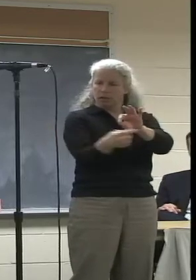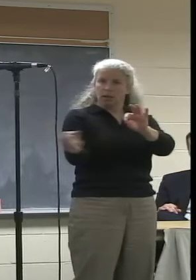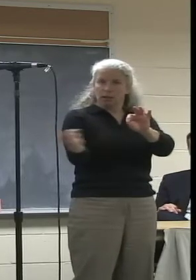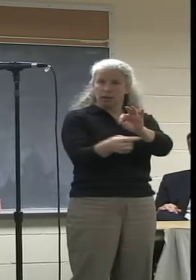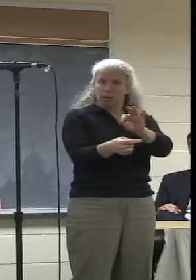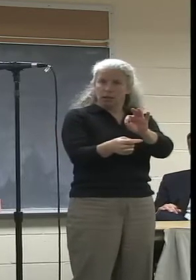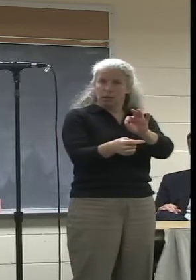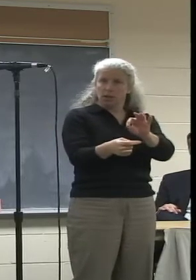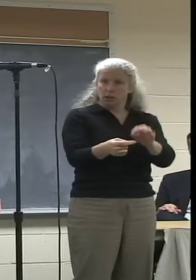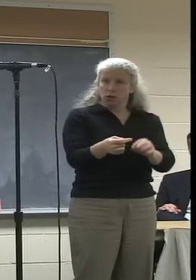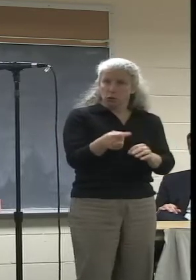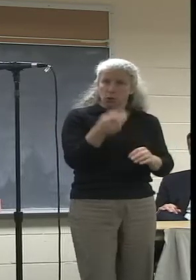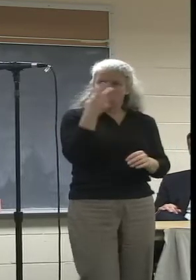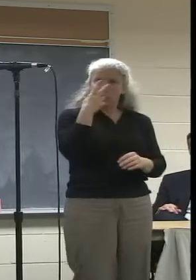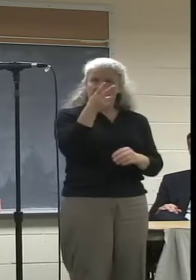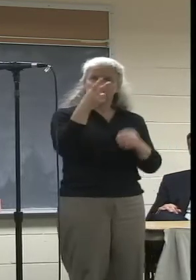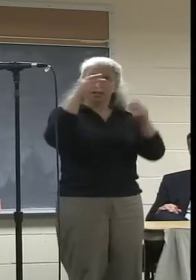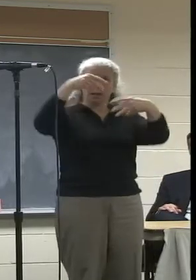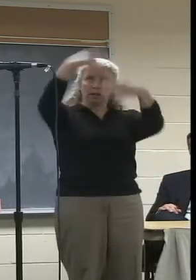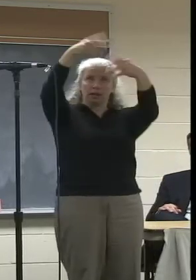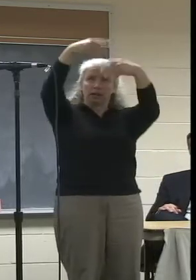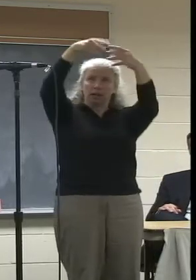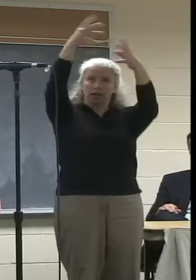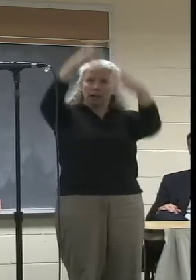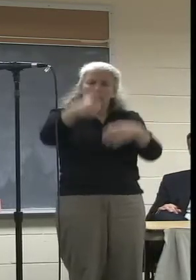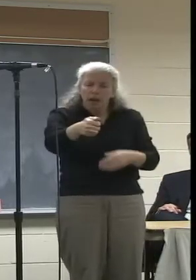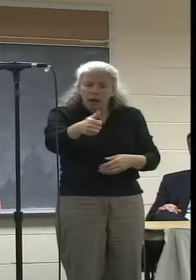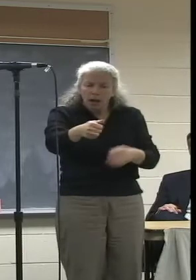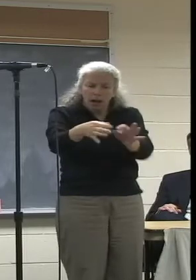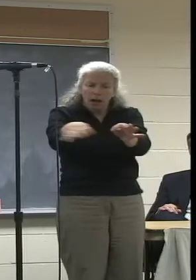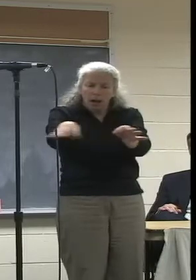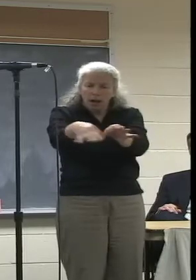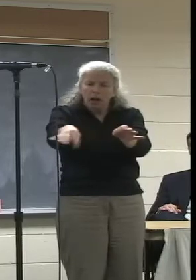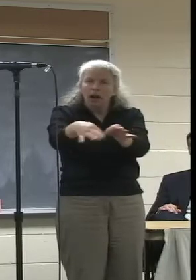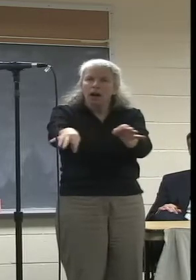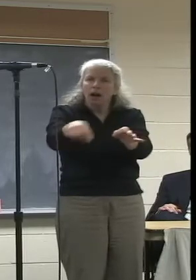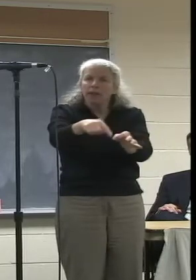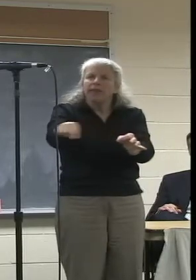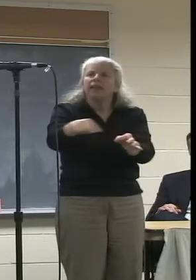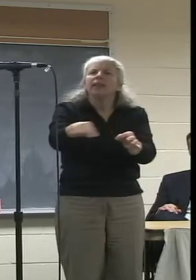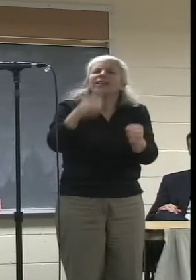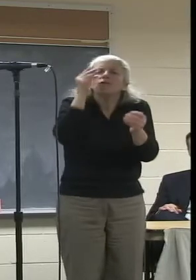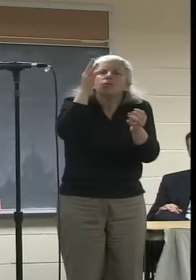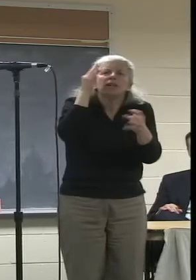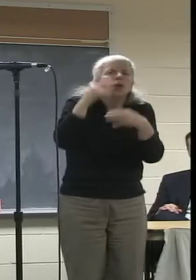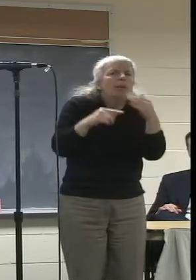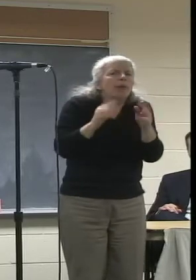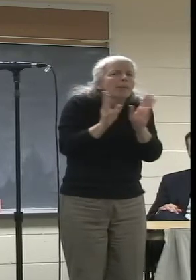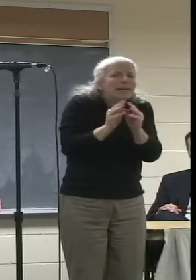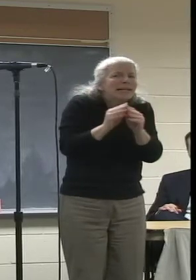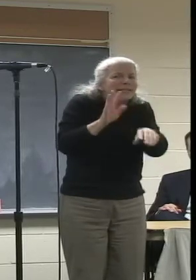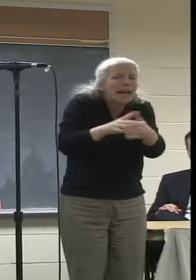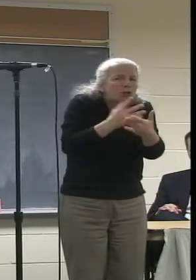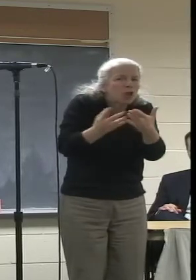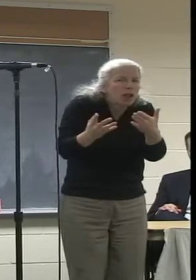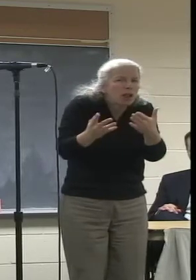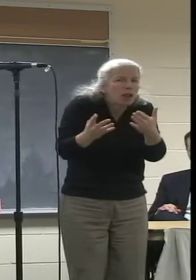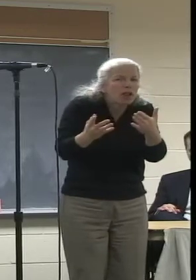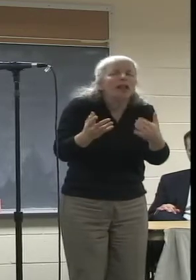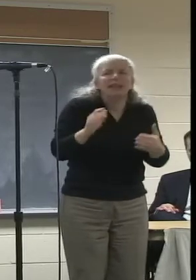that when you flip to the channel, you can actually see when the meetings are on. I would encourage NCTV's board to put on more